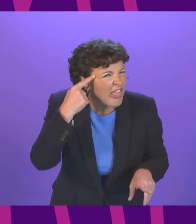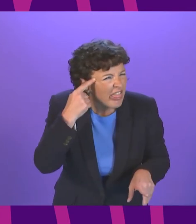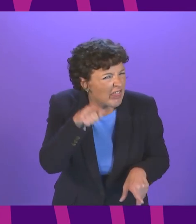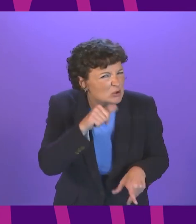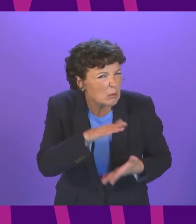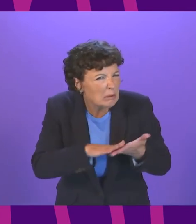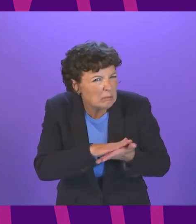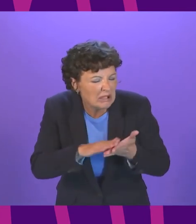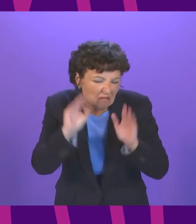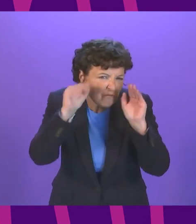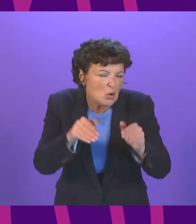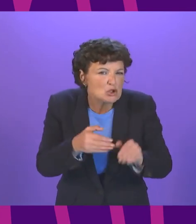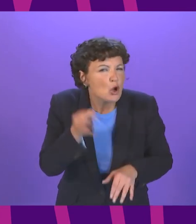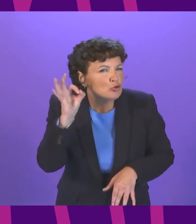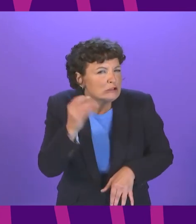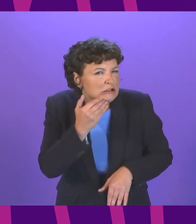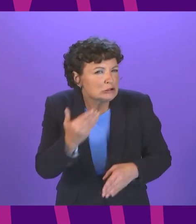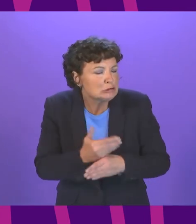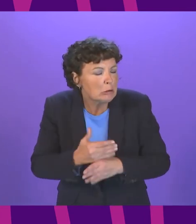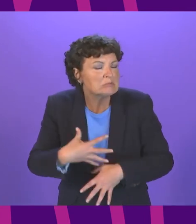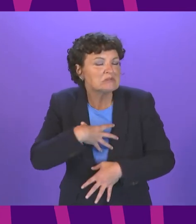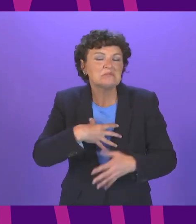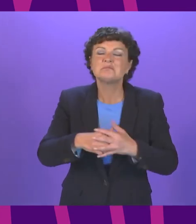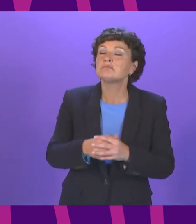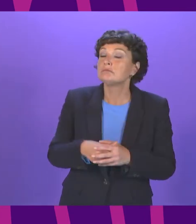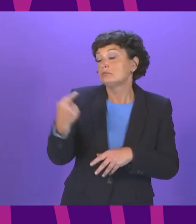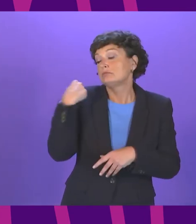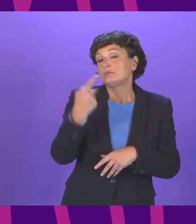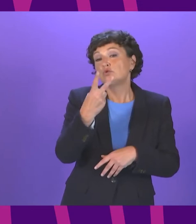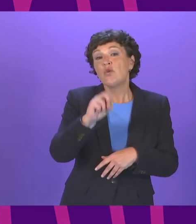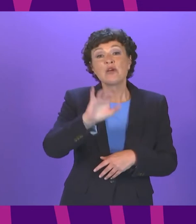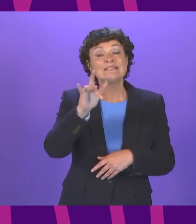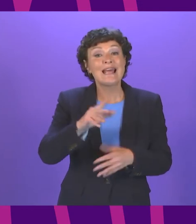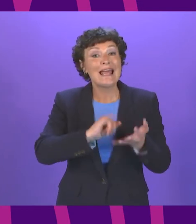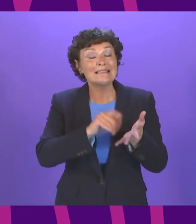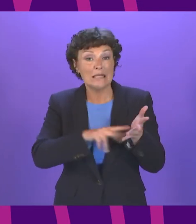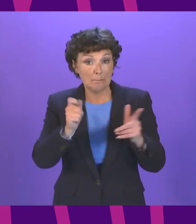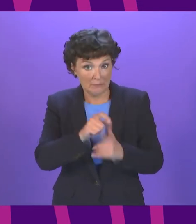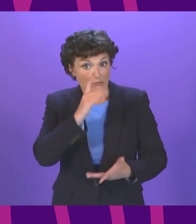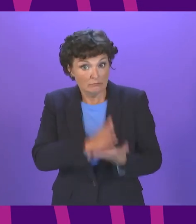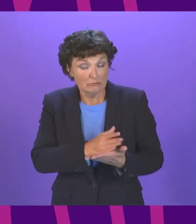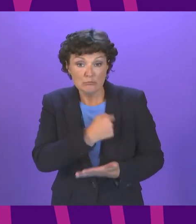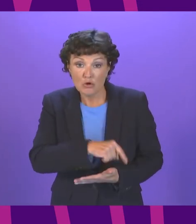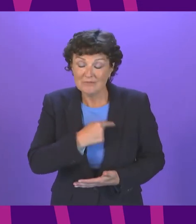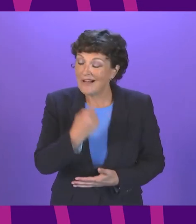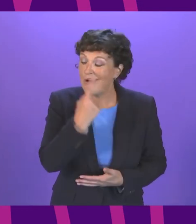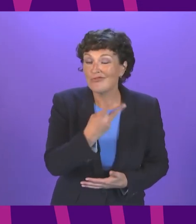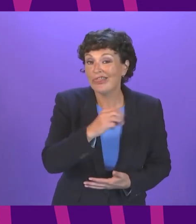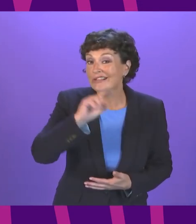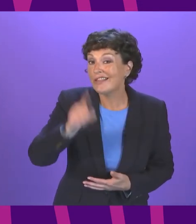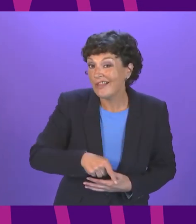on green jobs in 2010 the SNP promised 130,000 green jobs by 2020